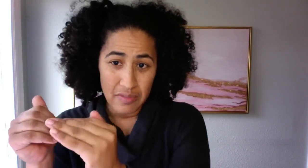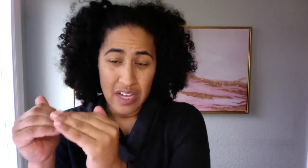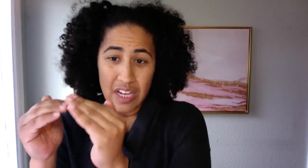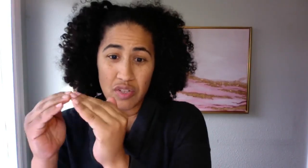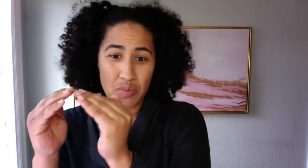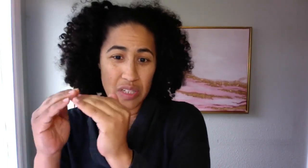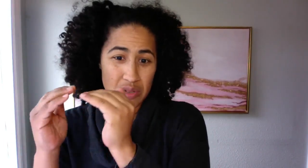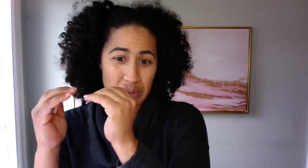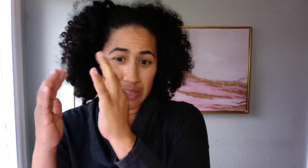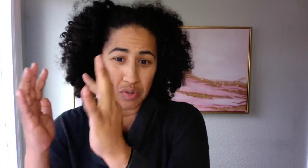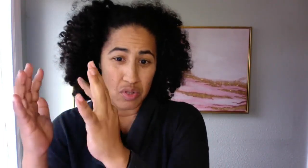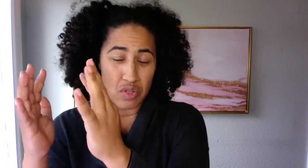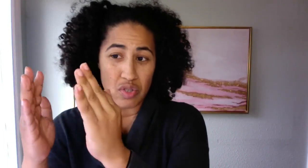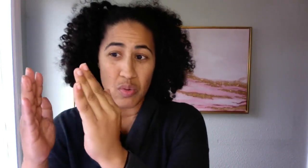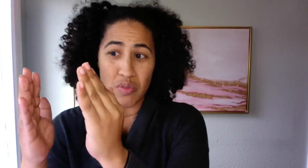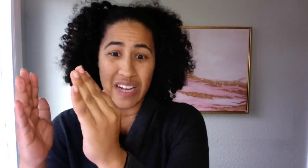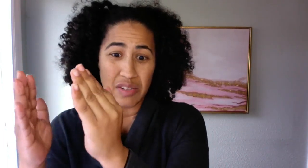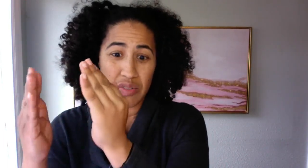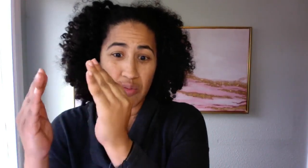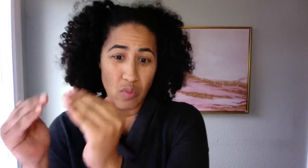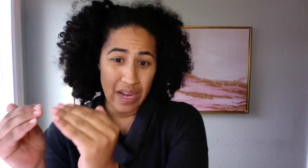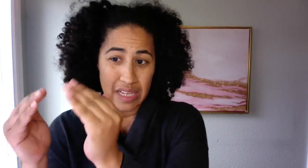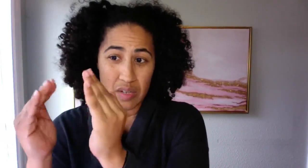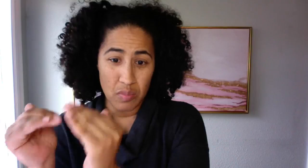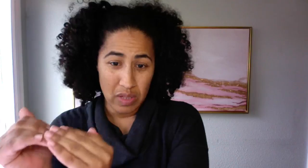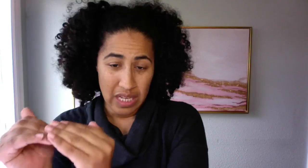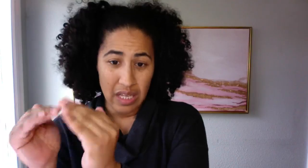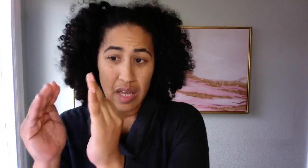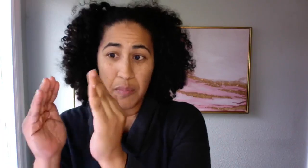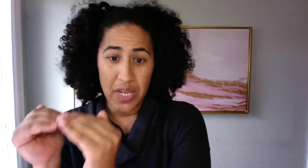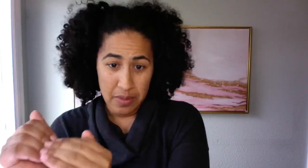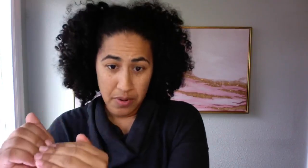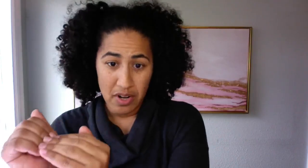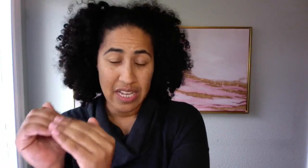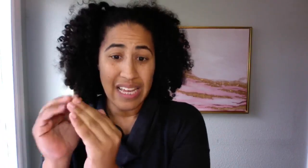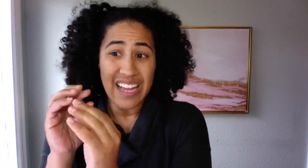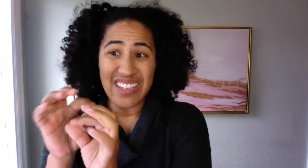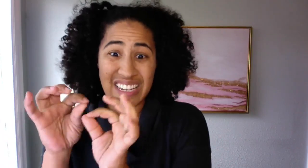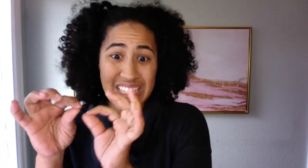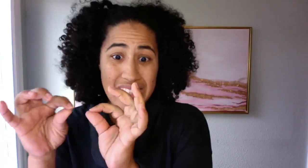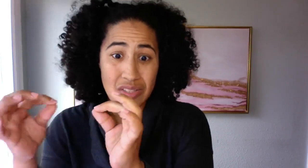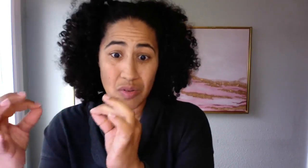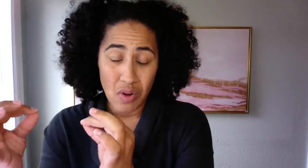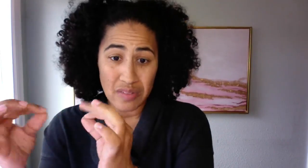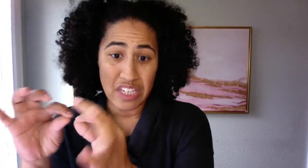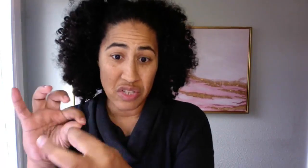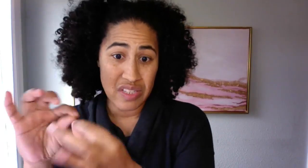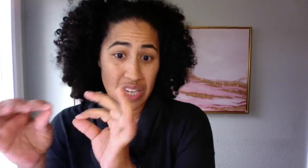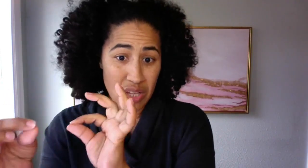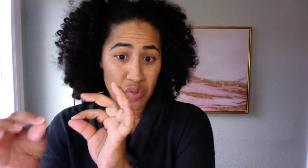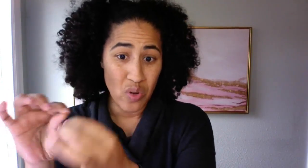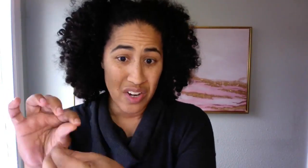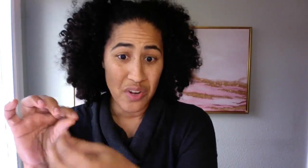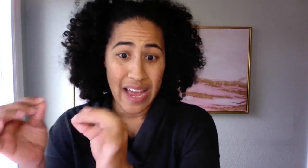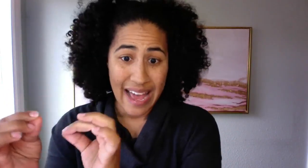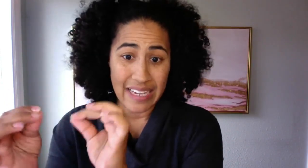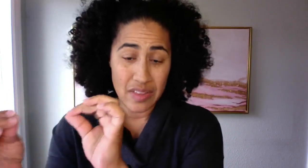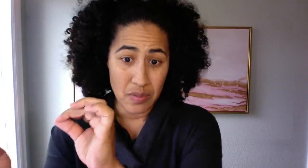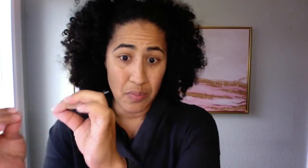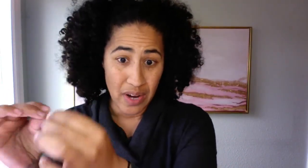to really create solutions. And so we'll find ourselves whining, complaining, pity partying. None of these things are wrong. They just tell us where you're at in the brain